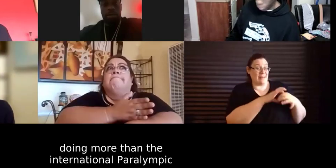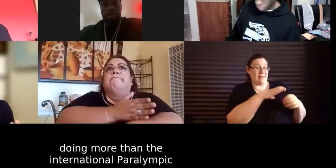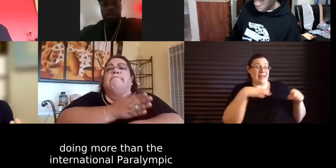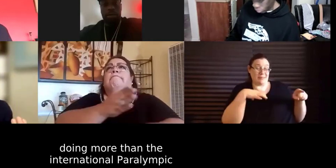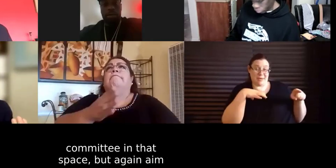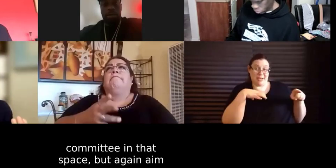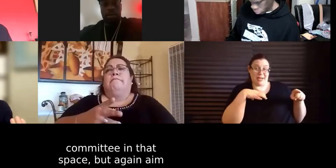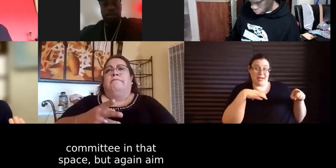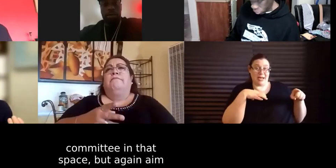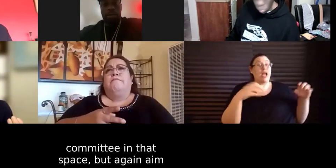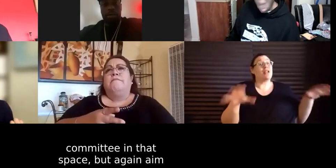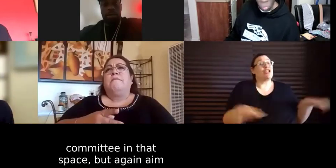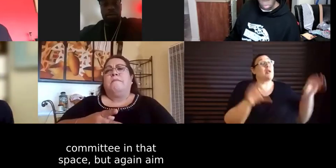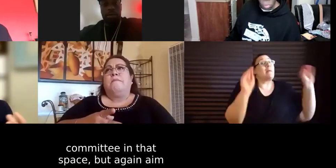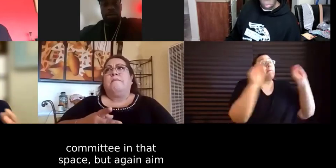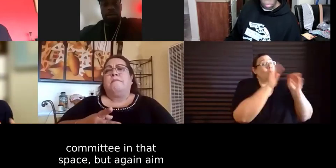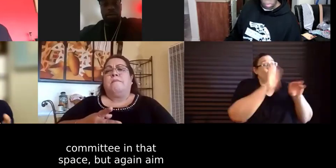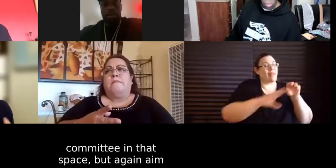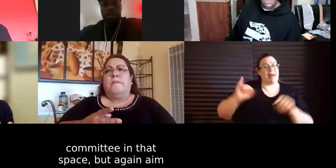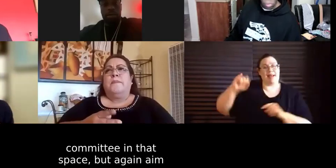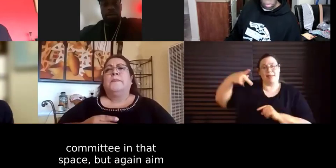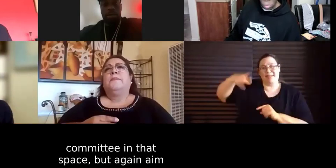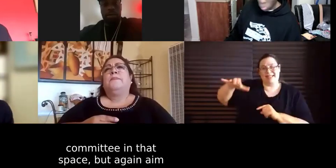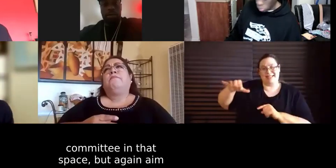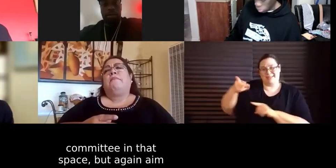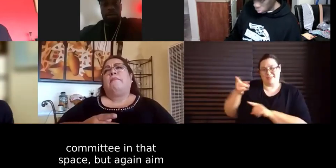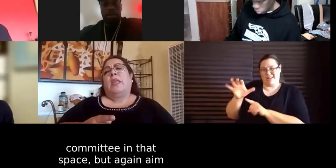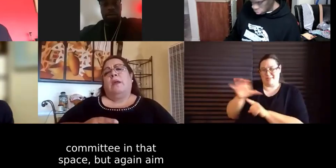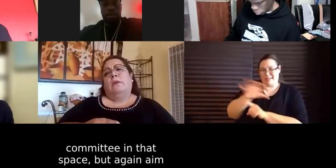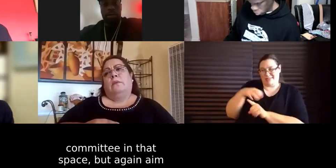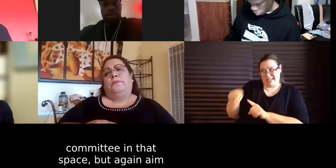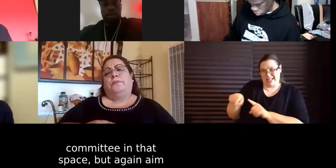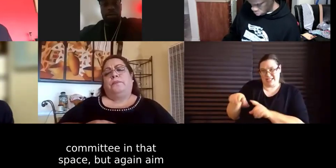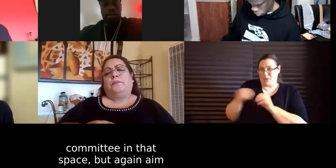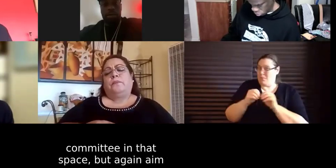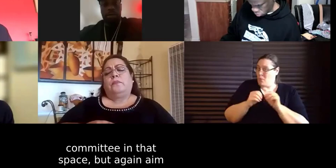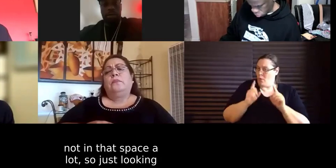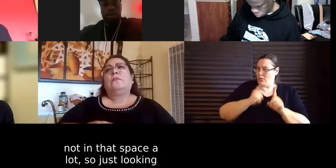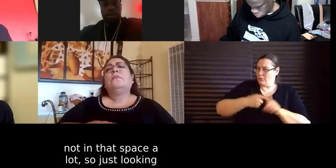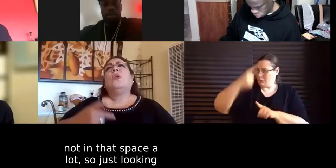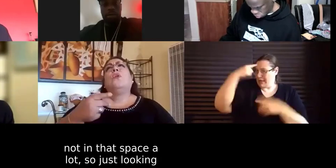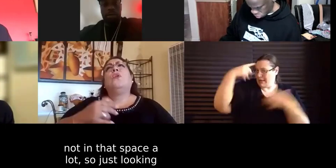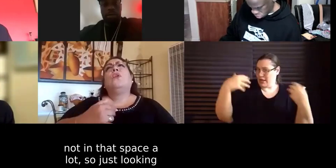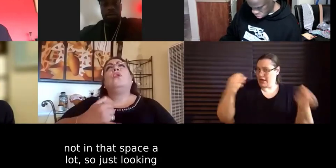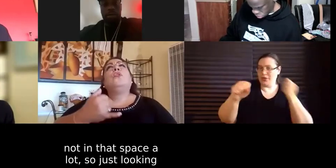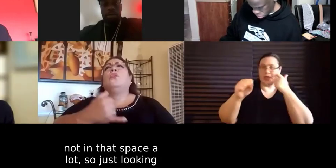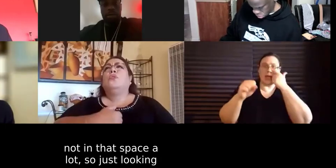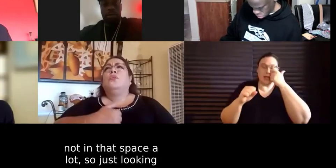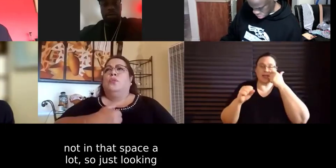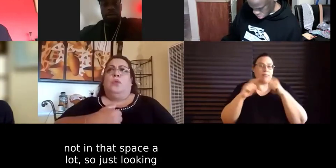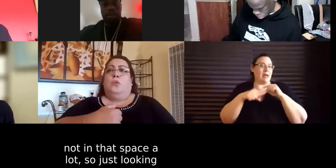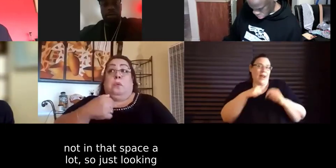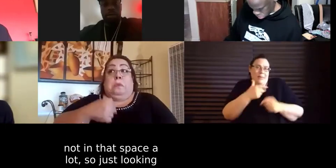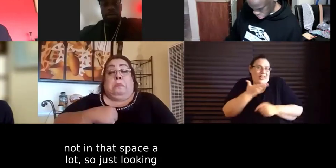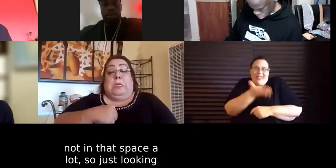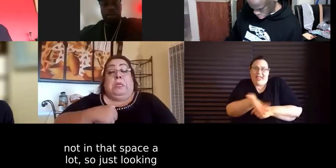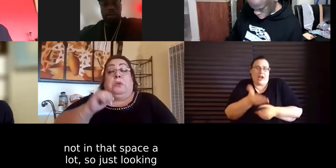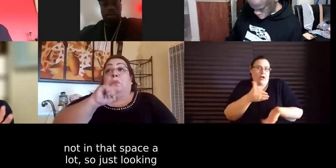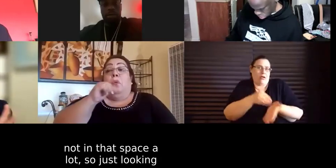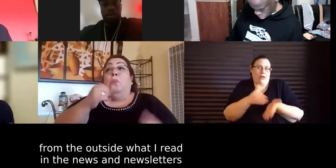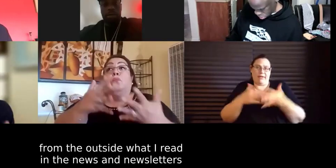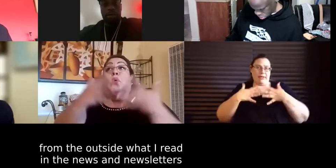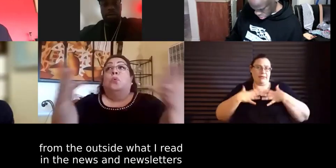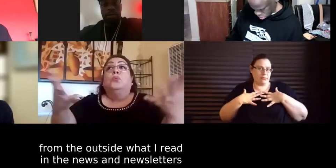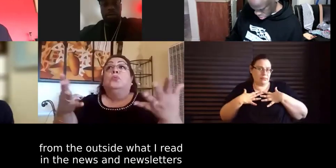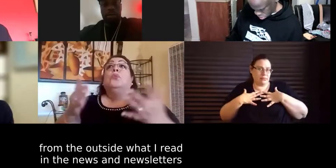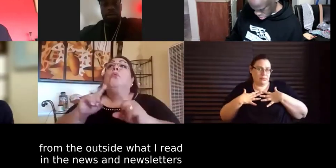international paralympic committee uh in that space but uh again i'm i'm not in that space a lot so i'm